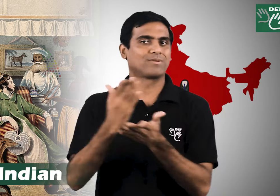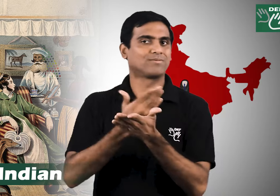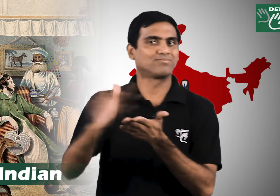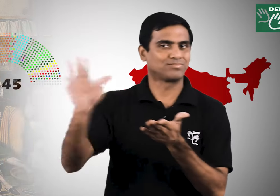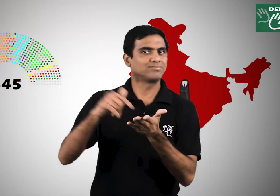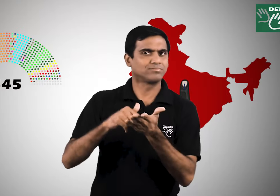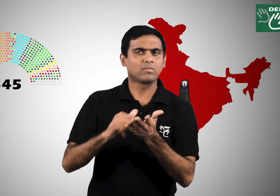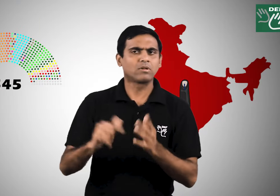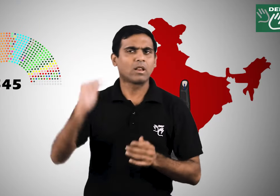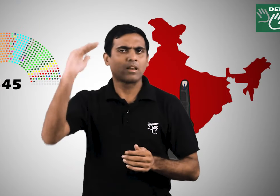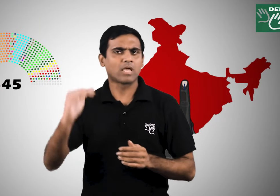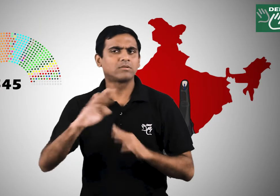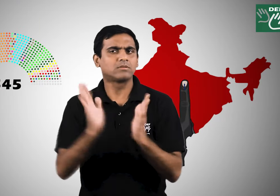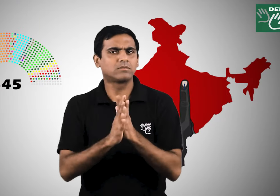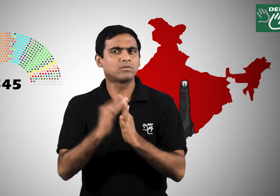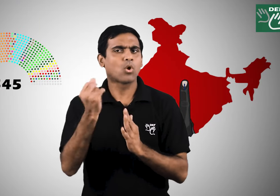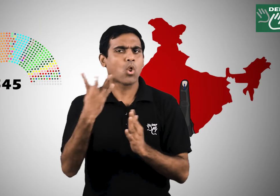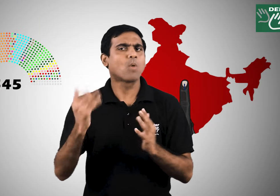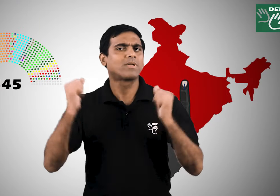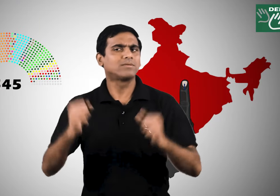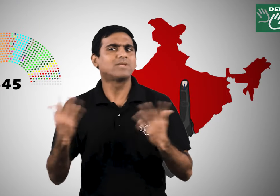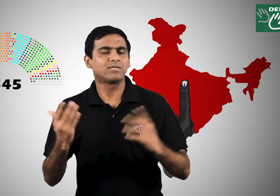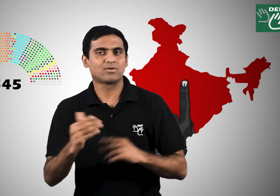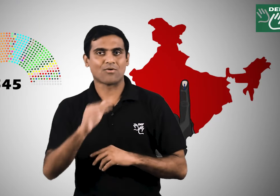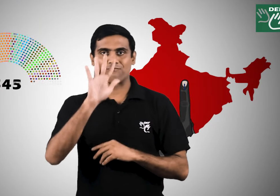now we have total 543 seats